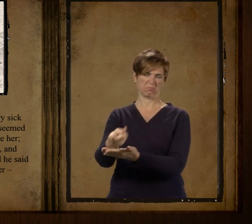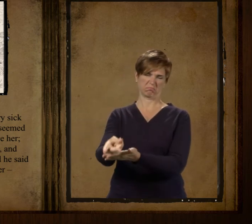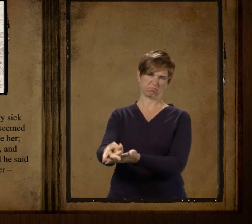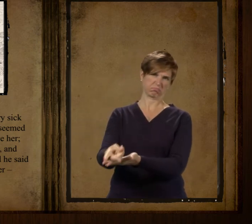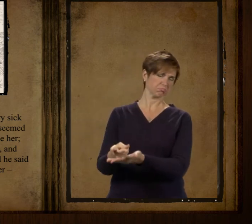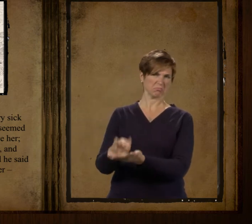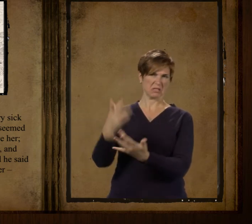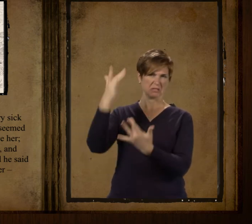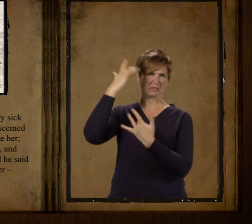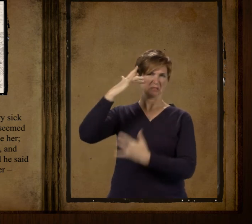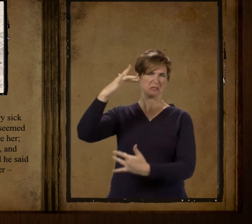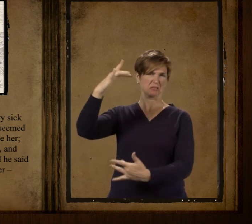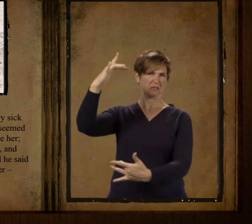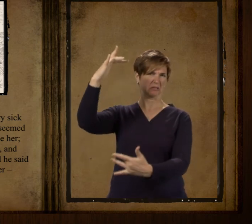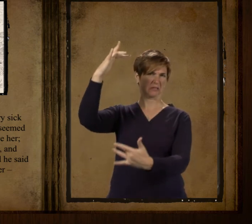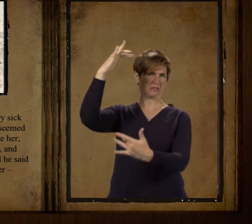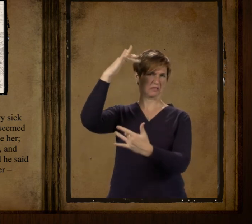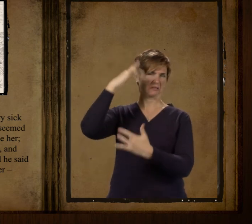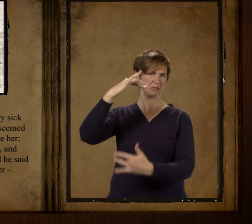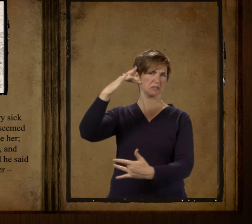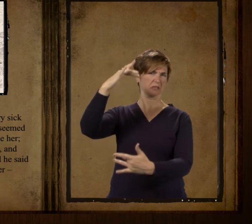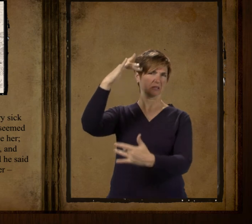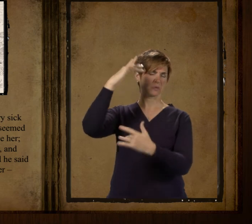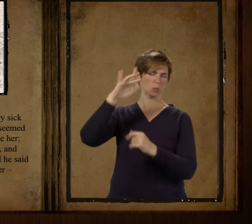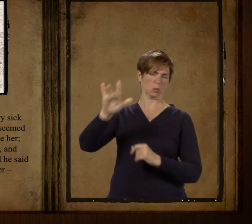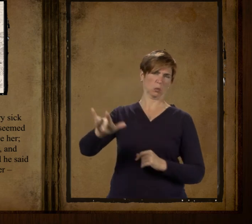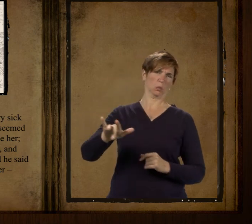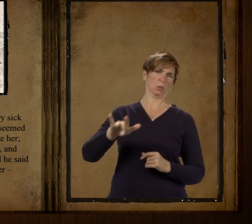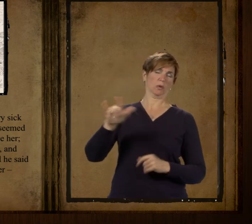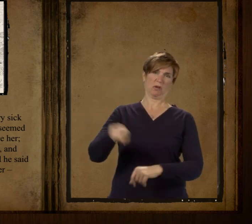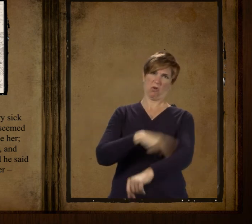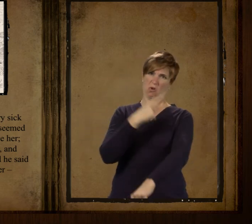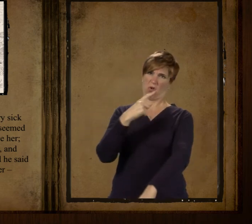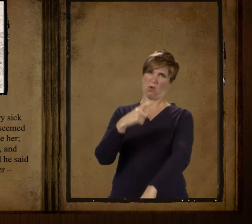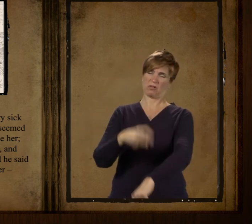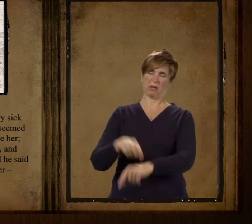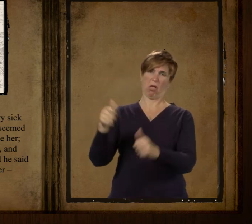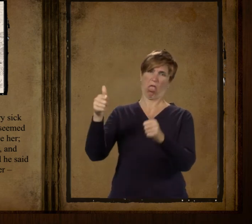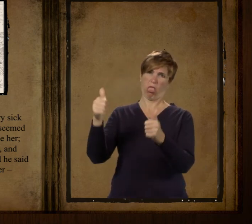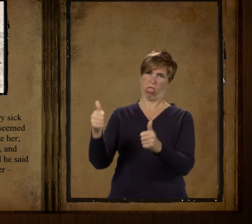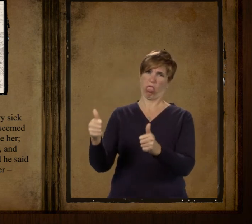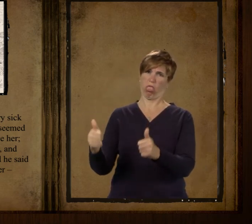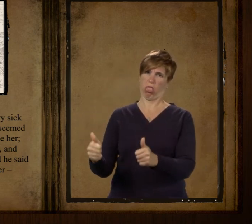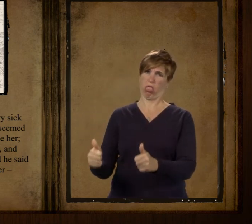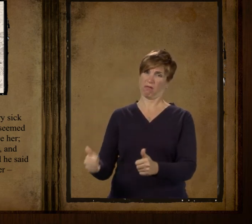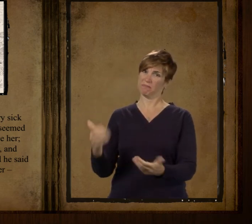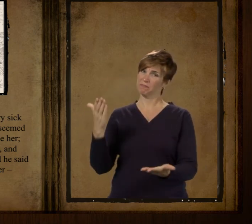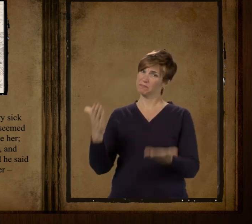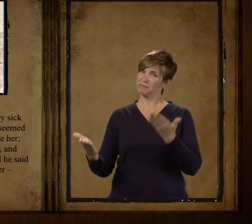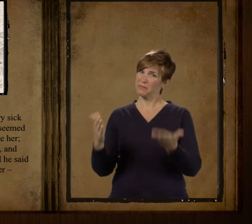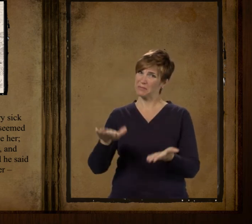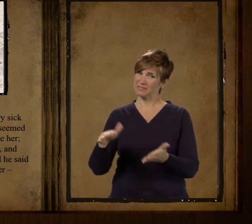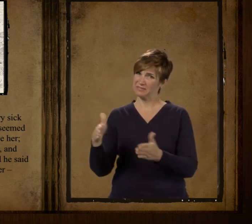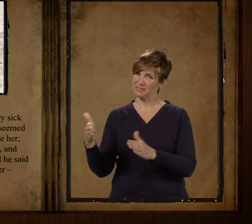weren't going to save her but one morning he came in and smiley asked how she was